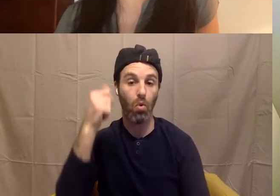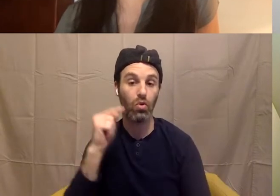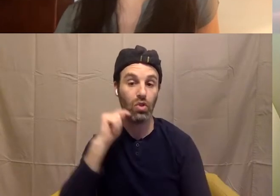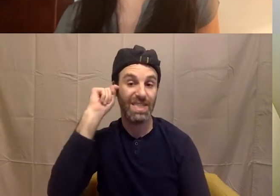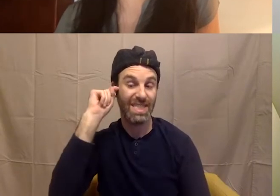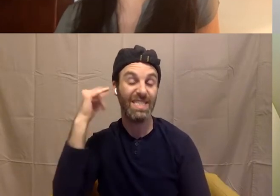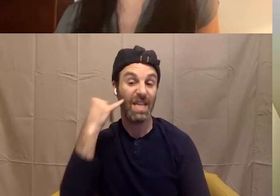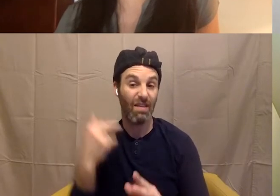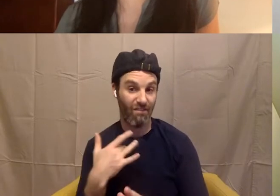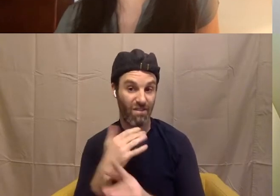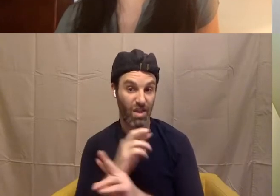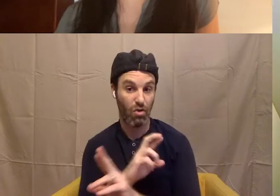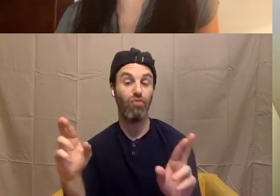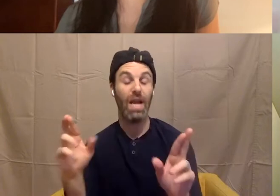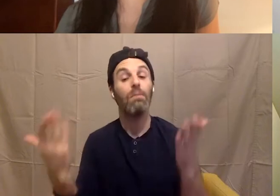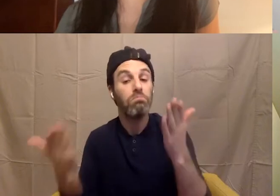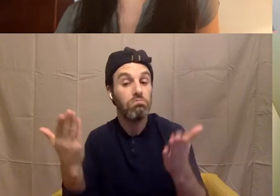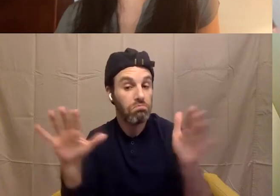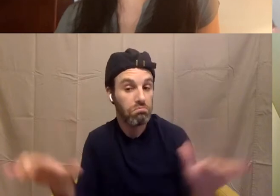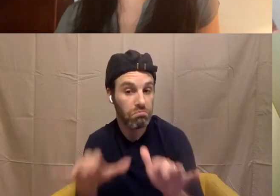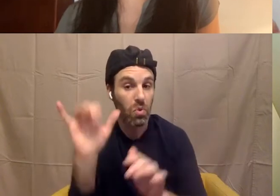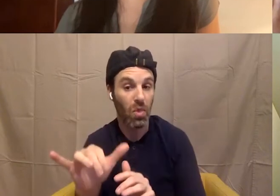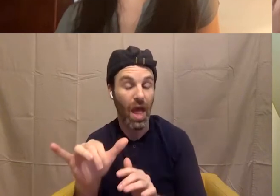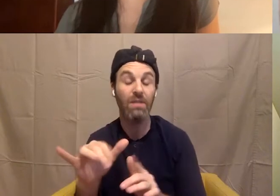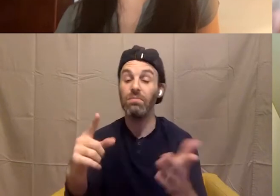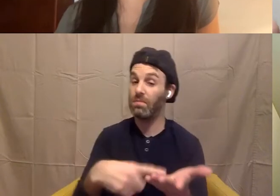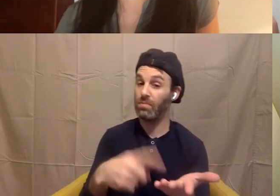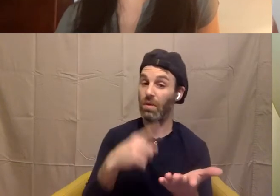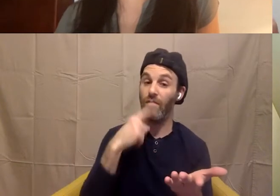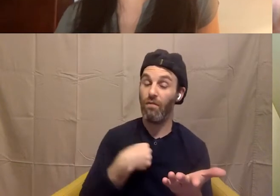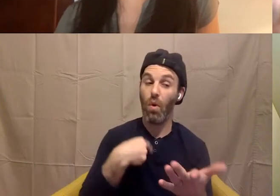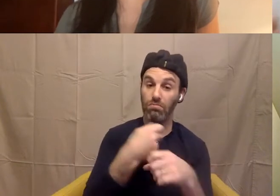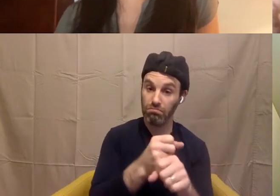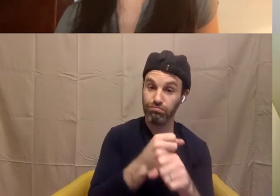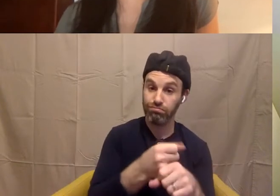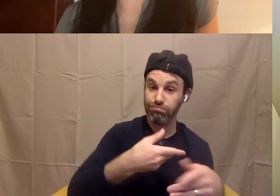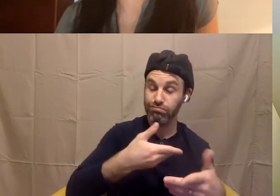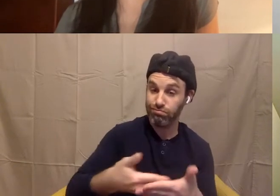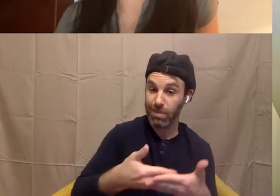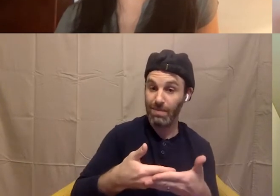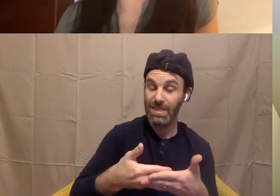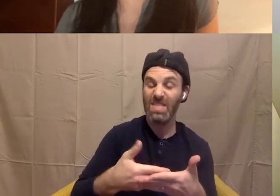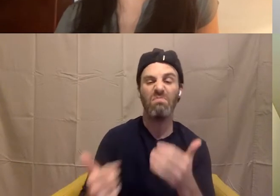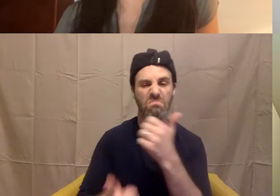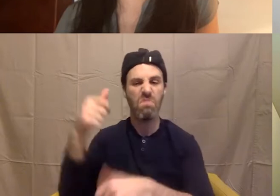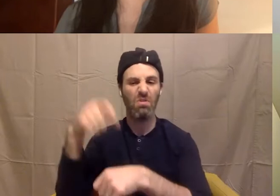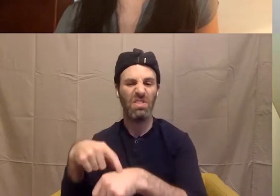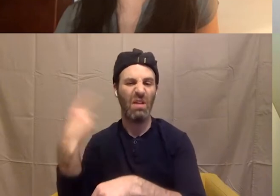sometimes to make babies, most times just for pleasure. And that sex can